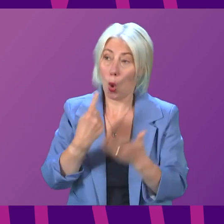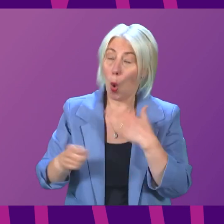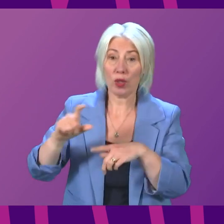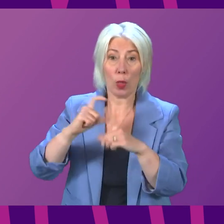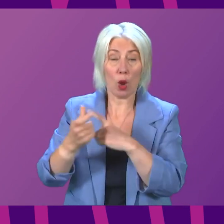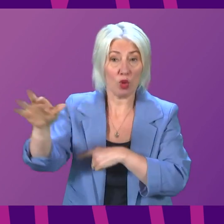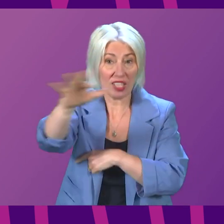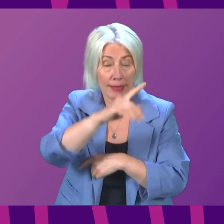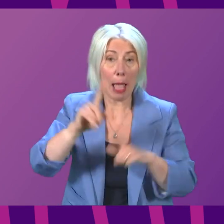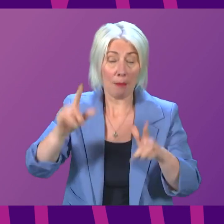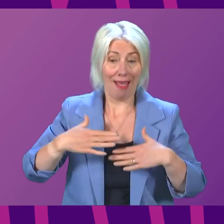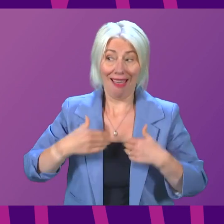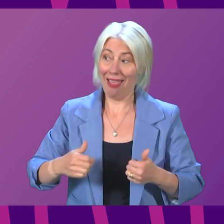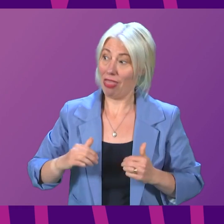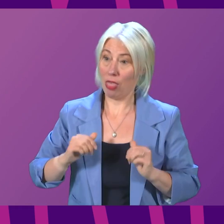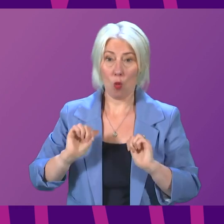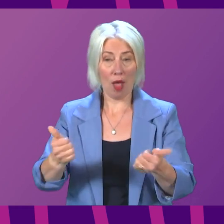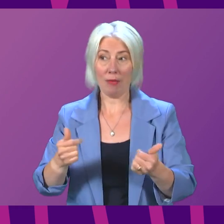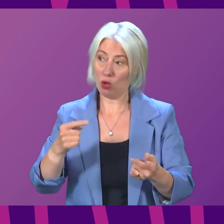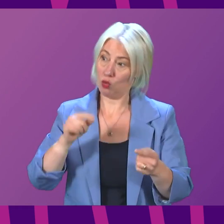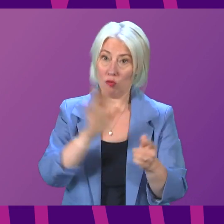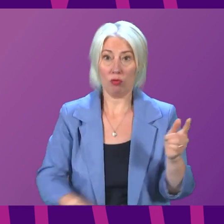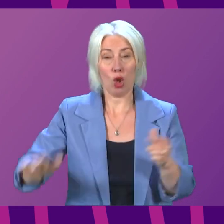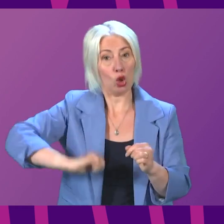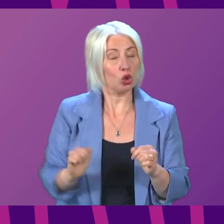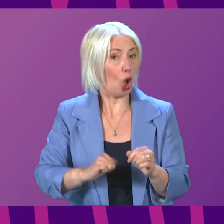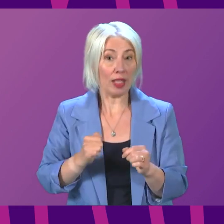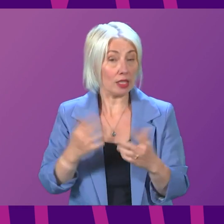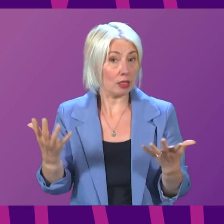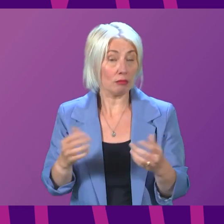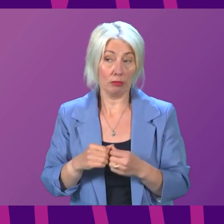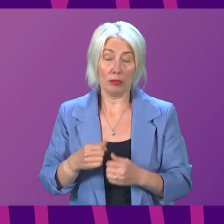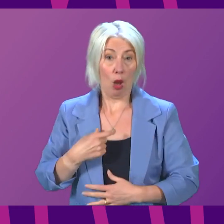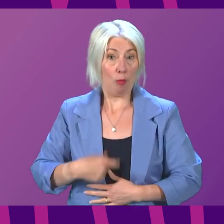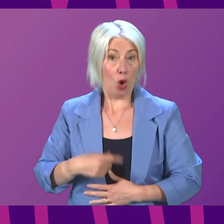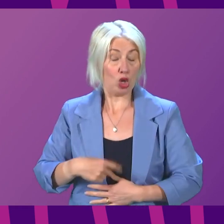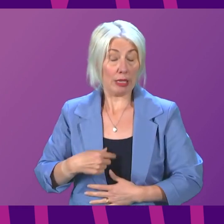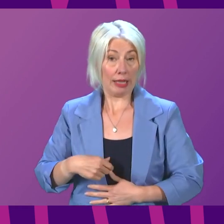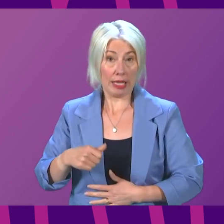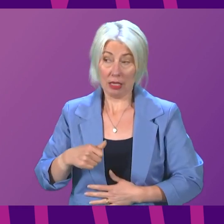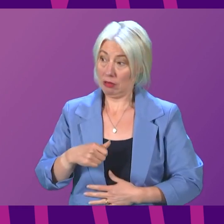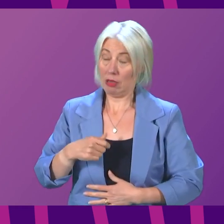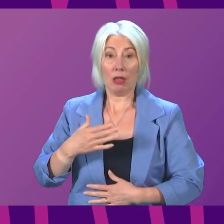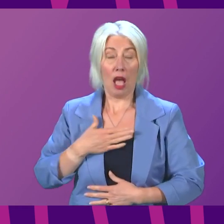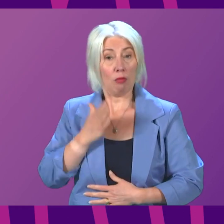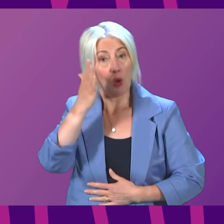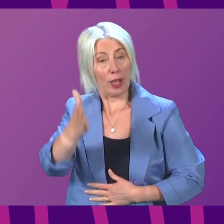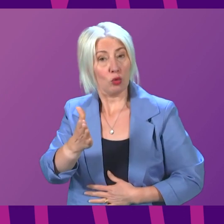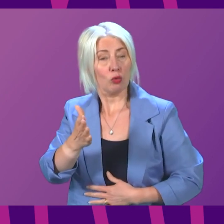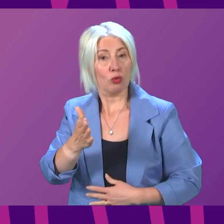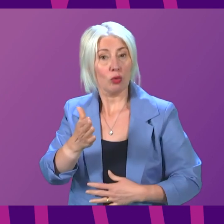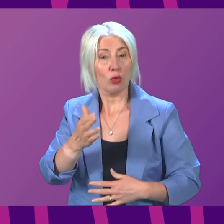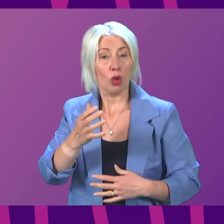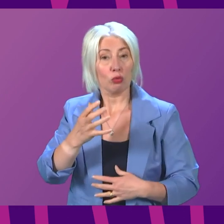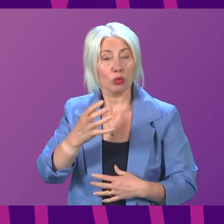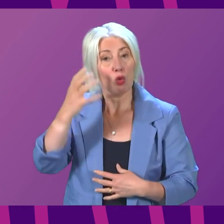the health and well-being and prosperity of our country overall? I made many of these points personally when I had the pleasure of attending the